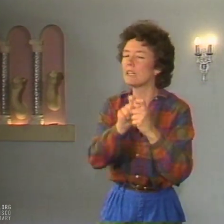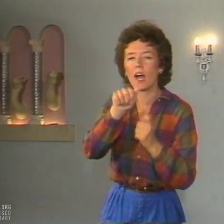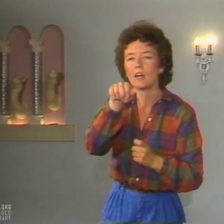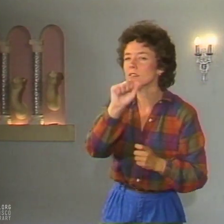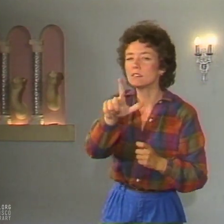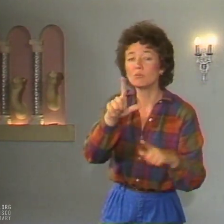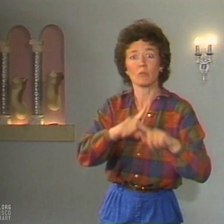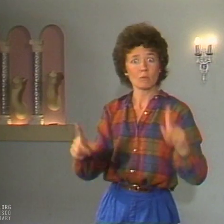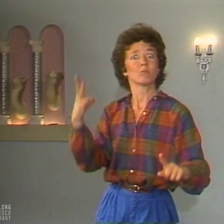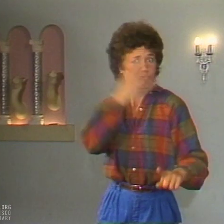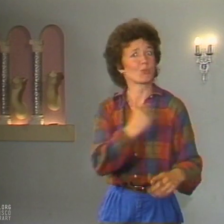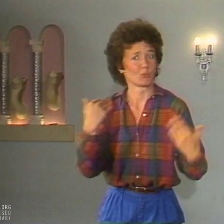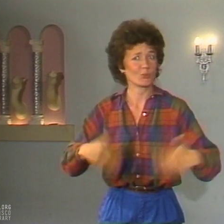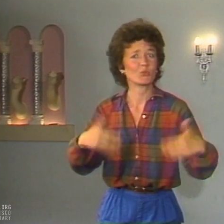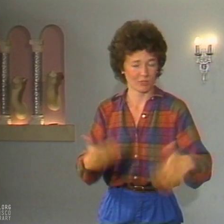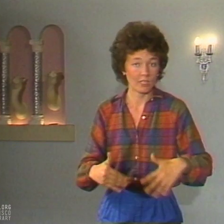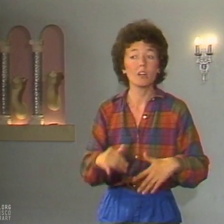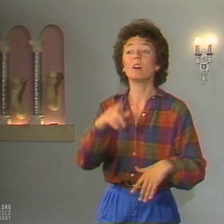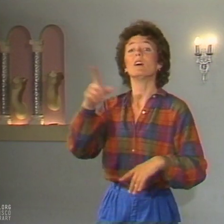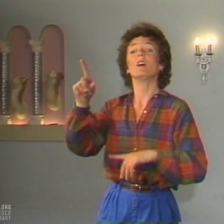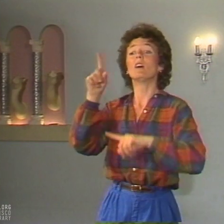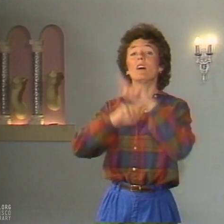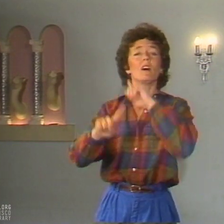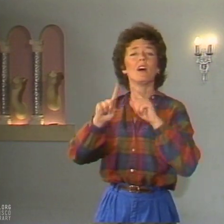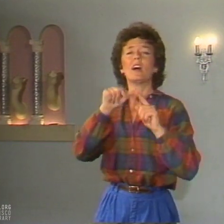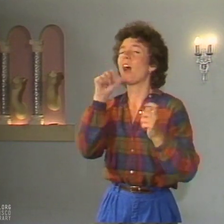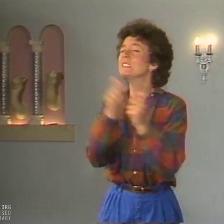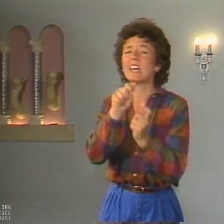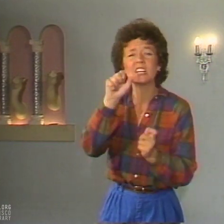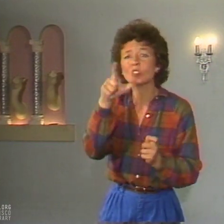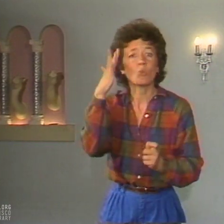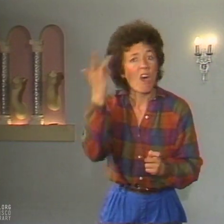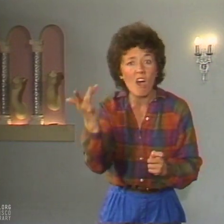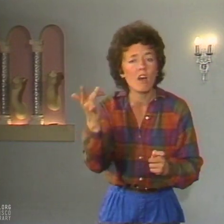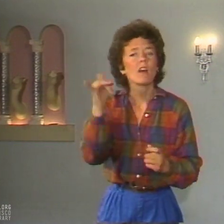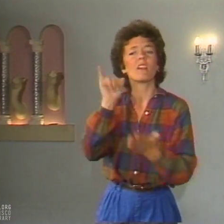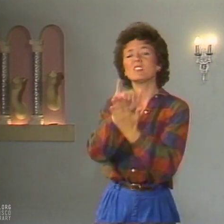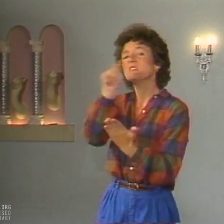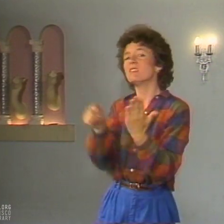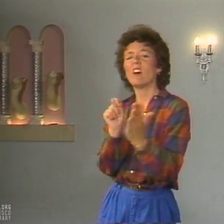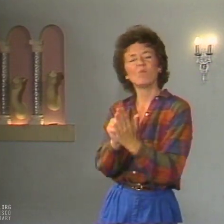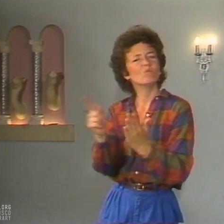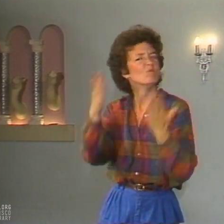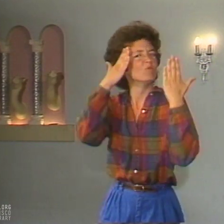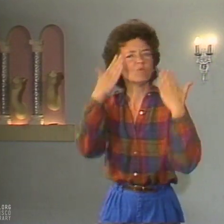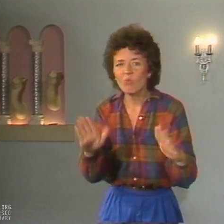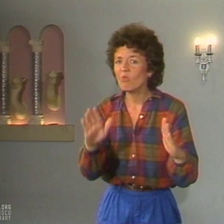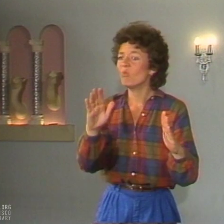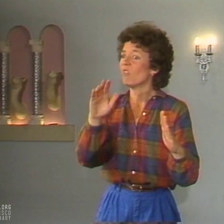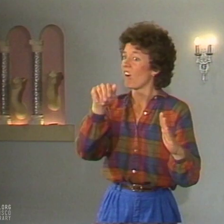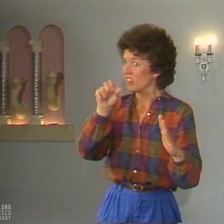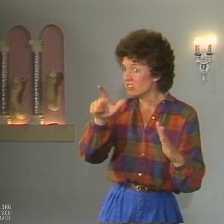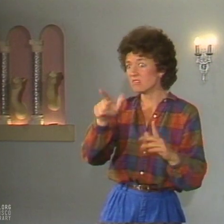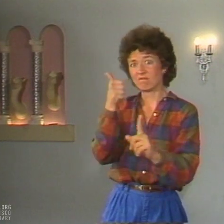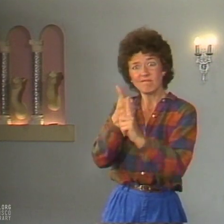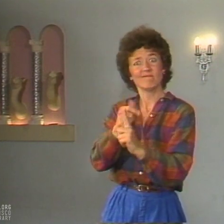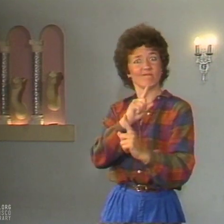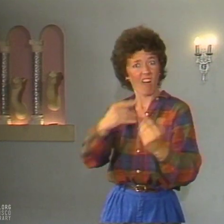The translations were beautiful, but they weren't in American Sign Language. At that time, people didn't recognize ASL as a